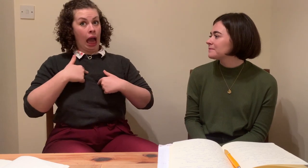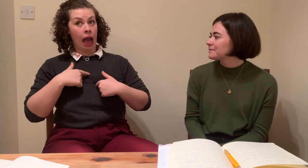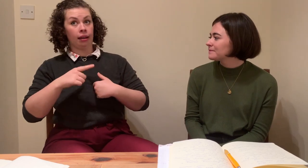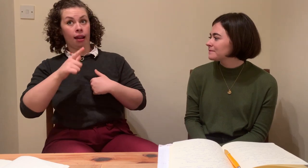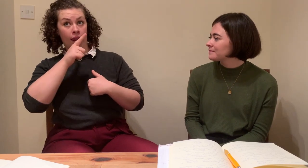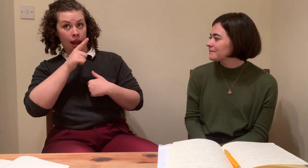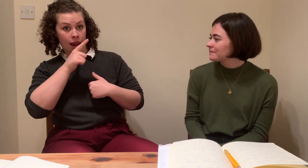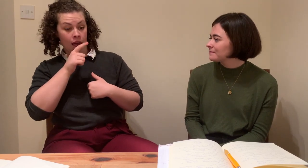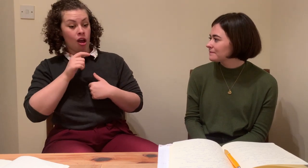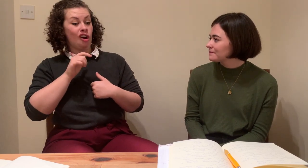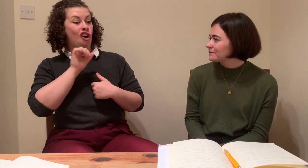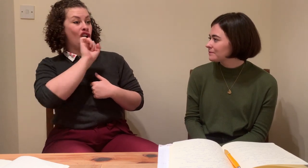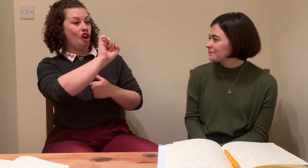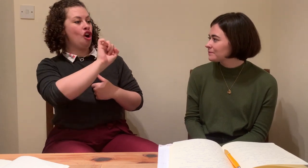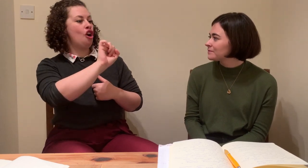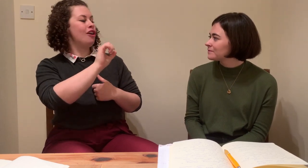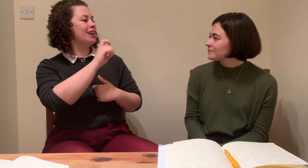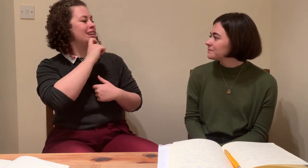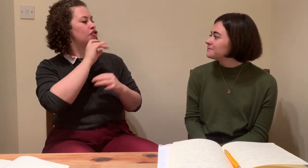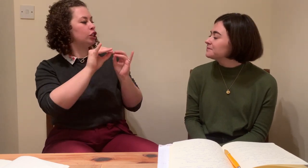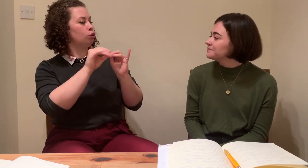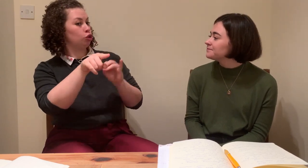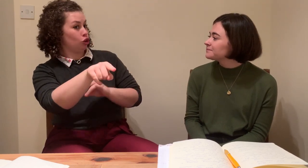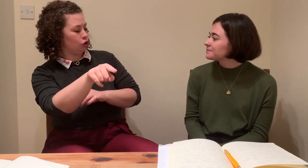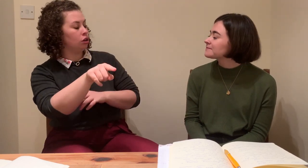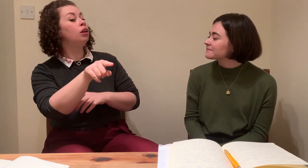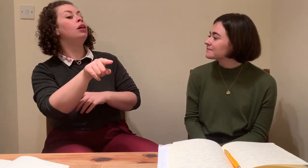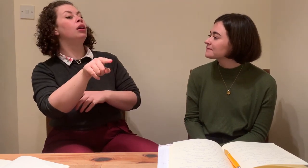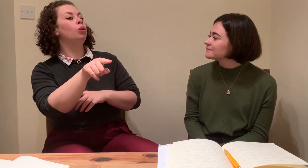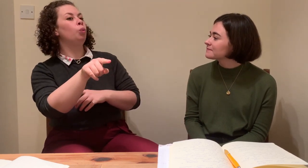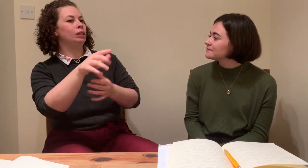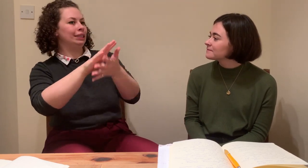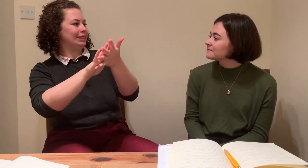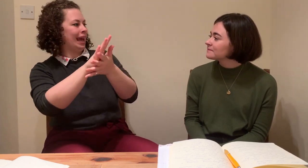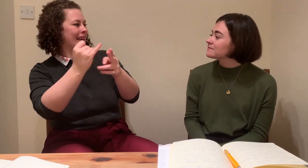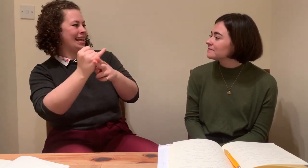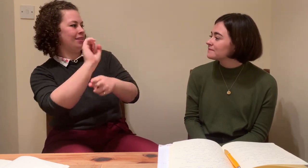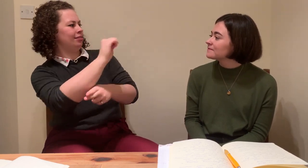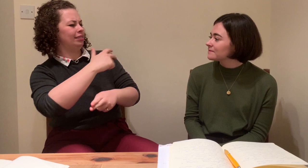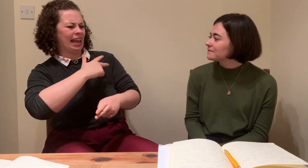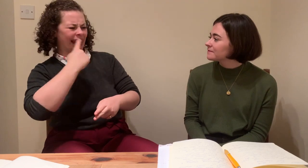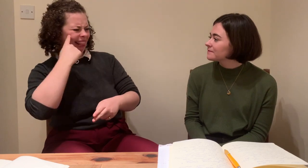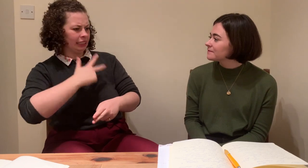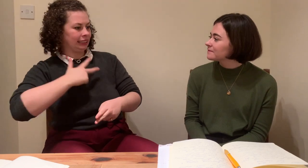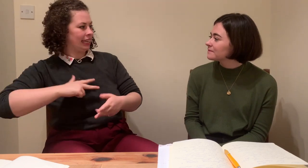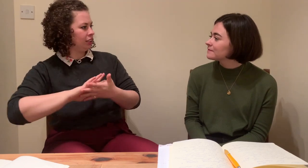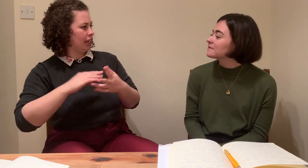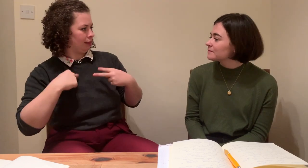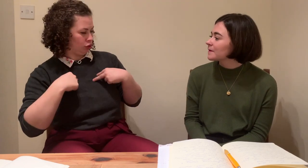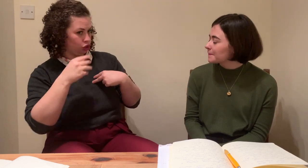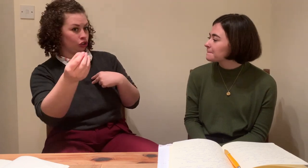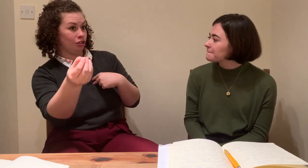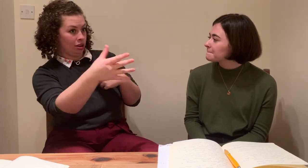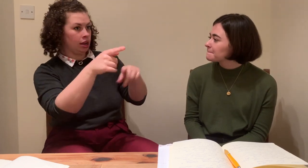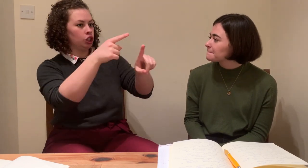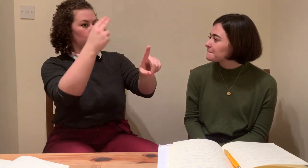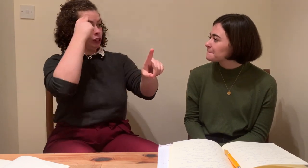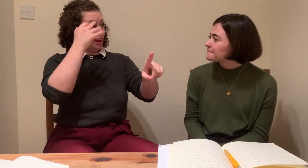Absolutely. You know, and not be afraid to actually say something, to actually be able to support each other fully. And it's the same. Like, she was able to interrupt me and tell me if I was wrong. But